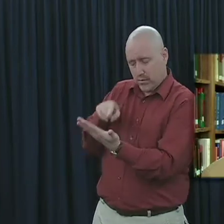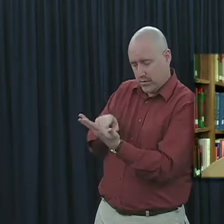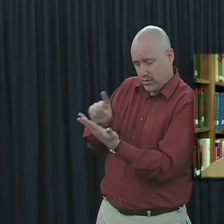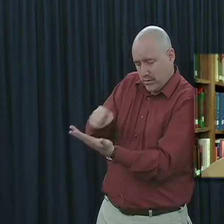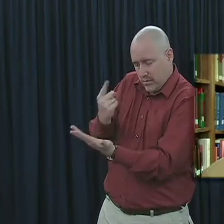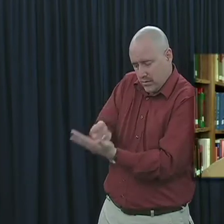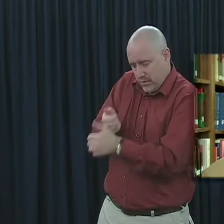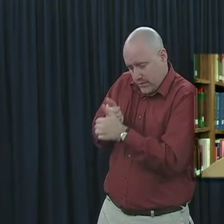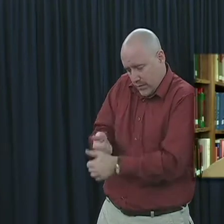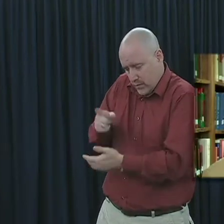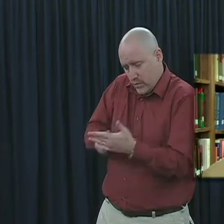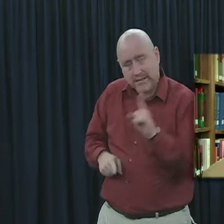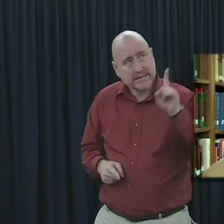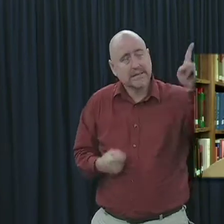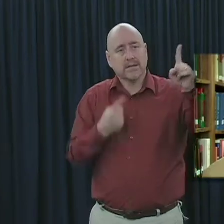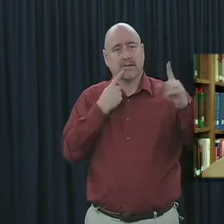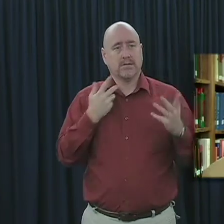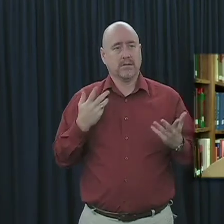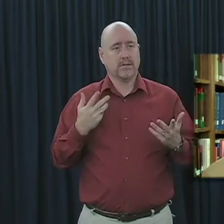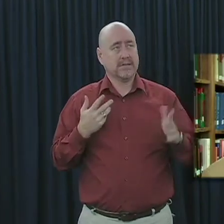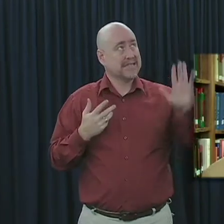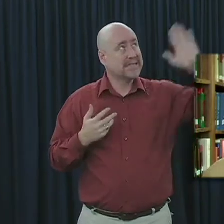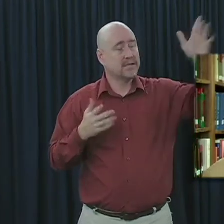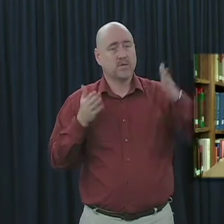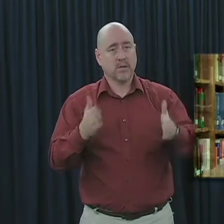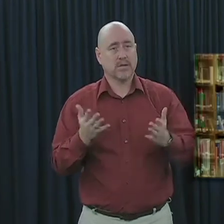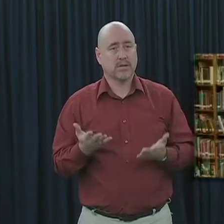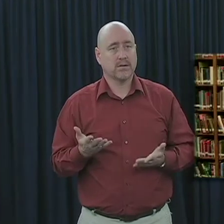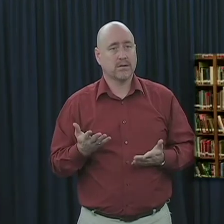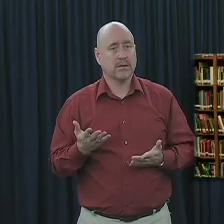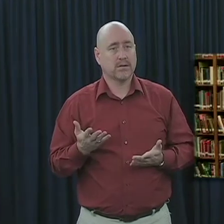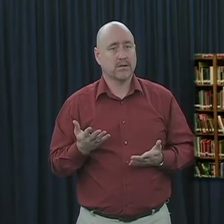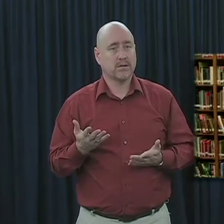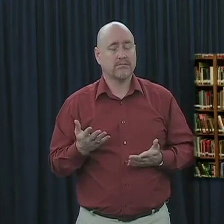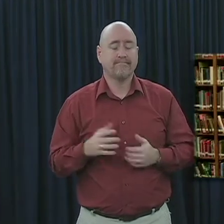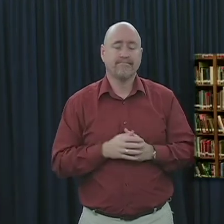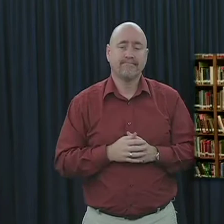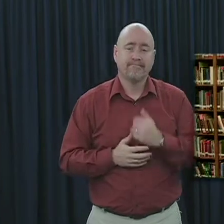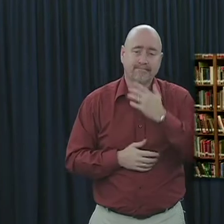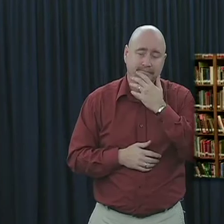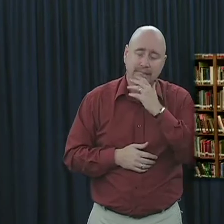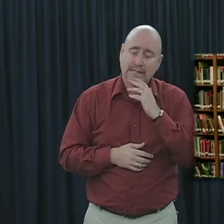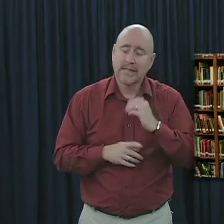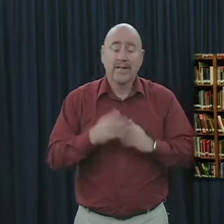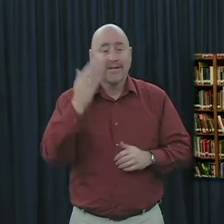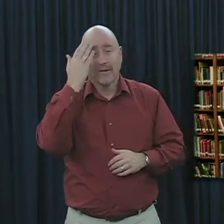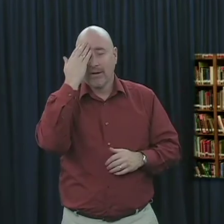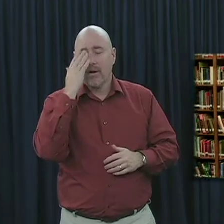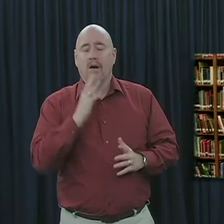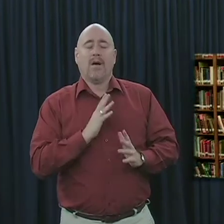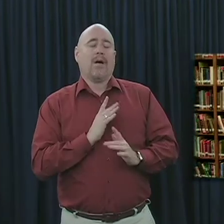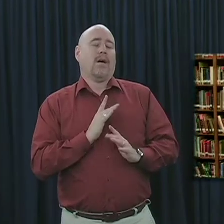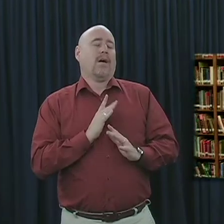and doing things according to God's will and God's way? You know, it would be absolutely wonderful